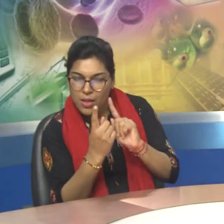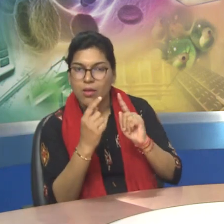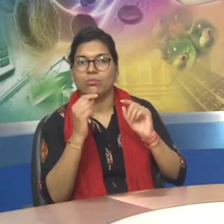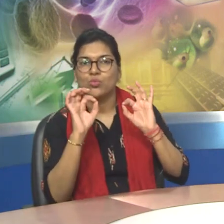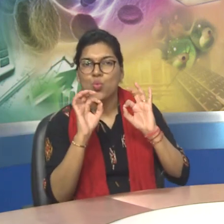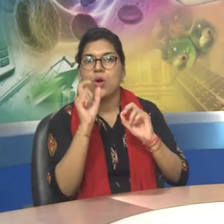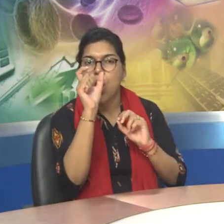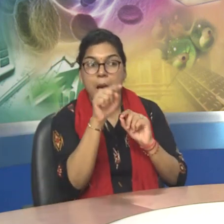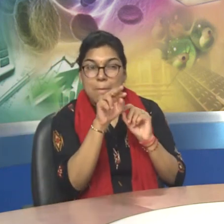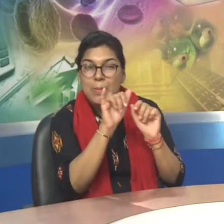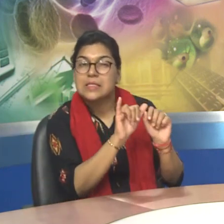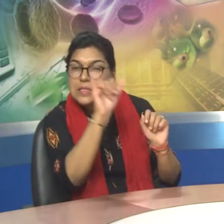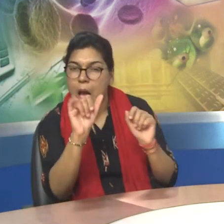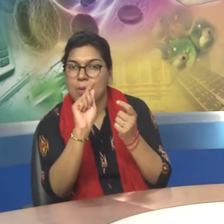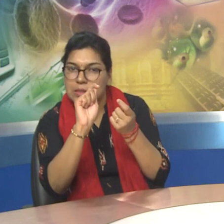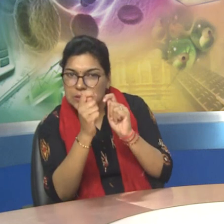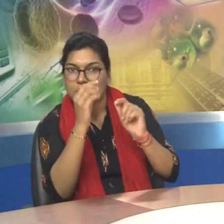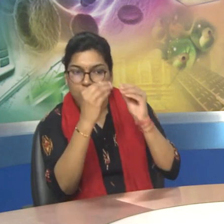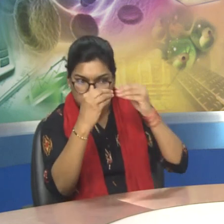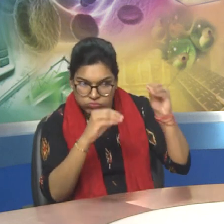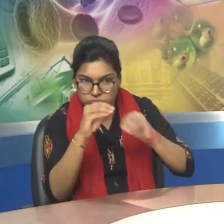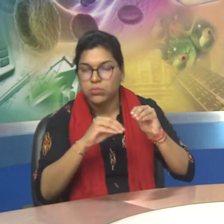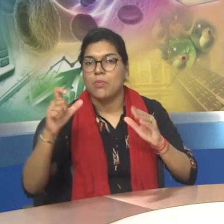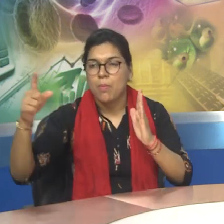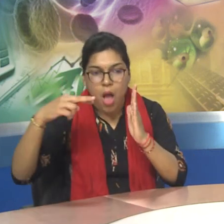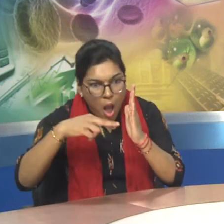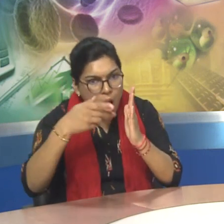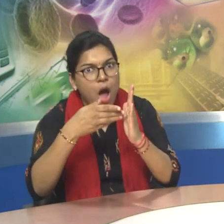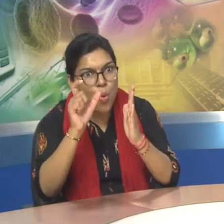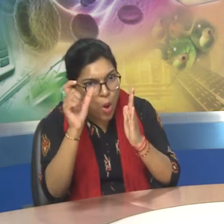The periodicals are written for general educated audience. 8.